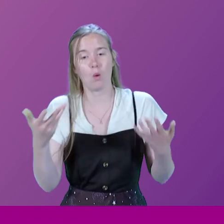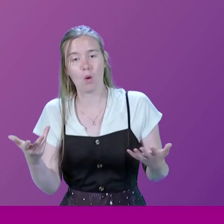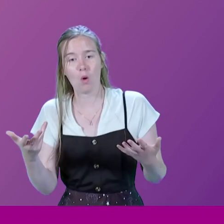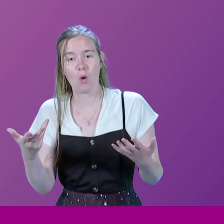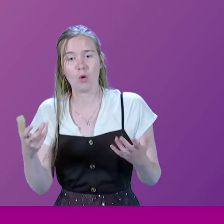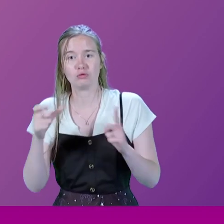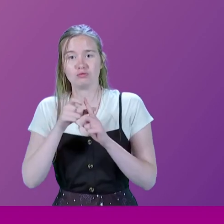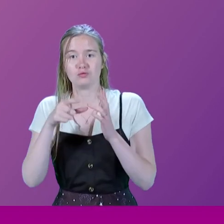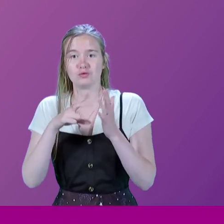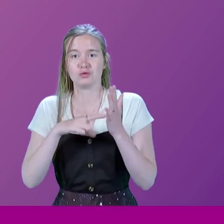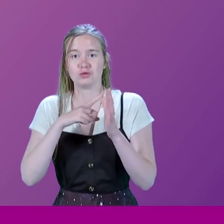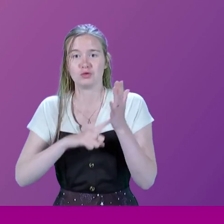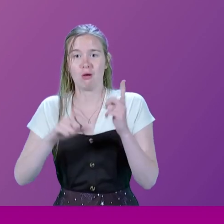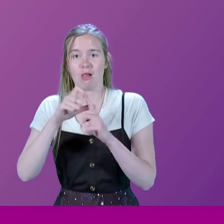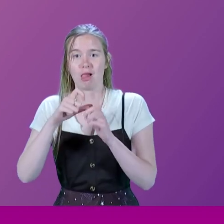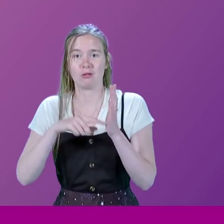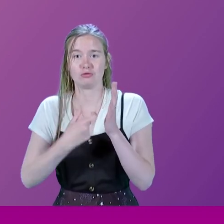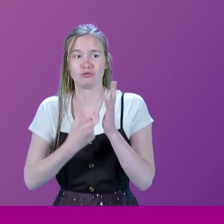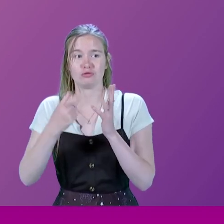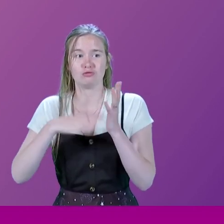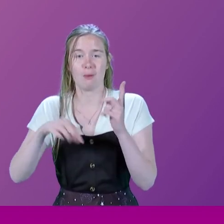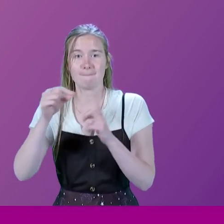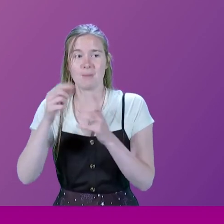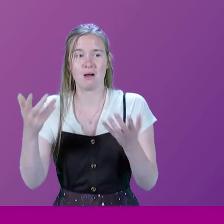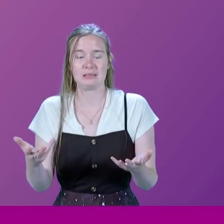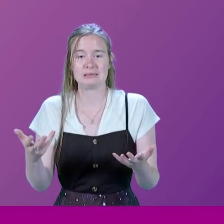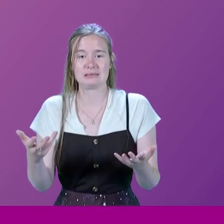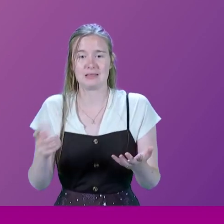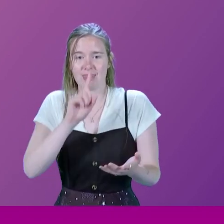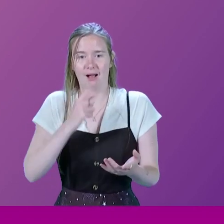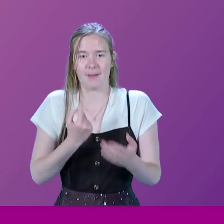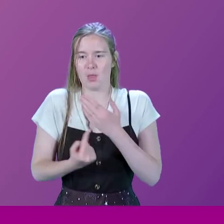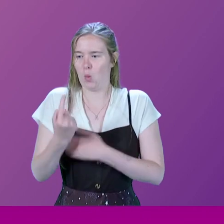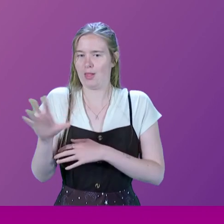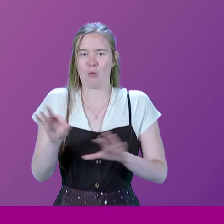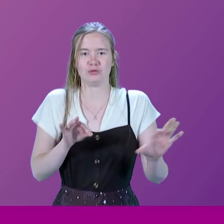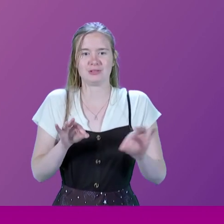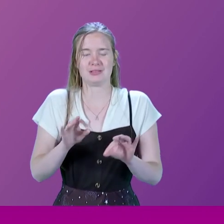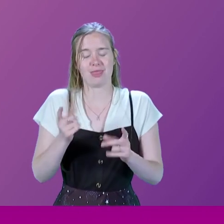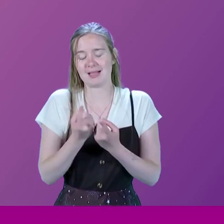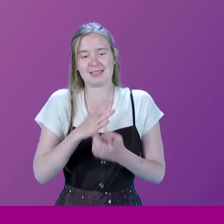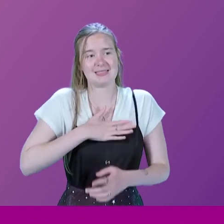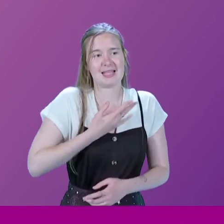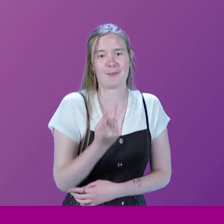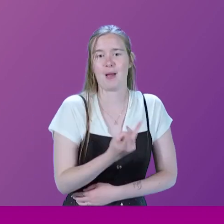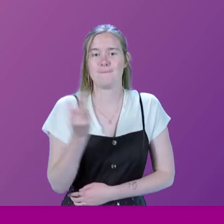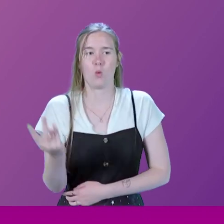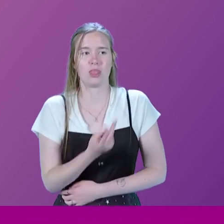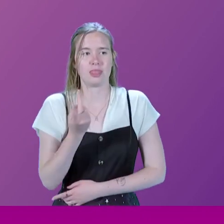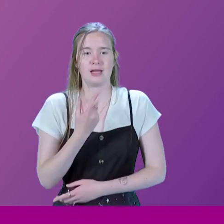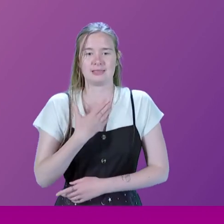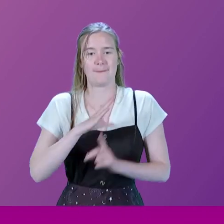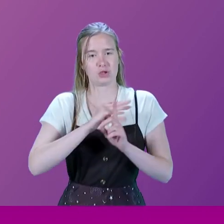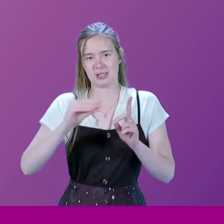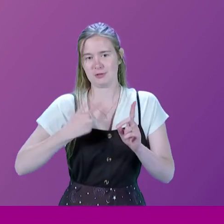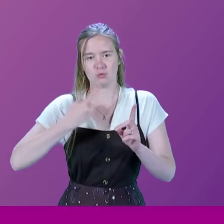Donald Trump. And there are things that I dislike about both of them. I mean, as a conservative, I'm not going to